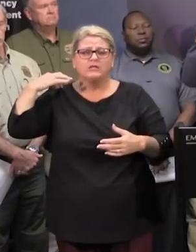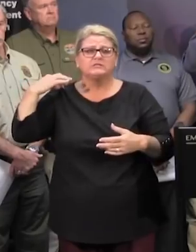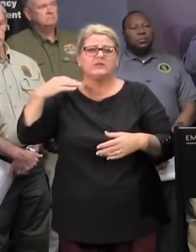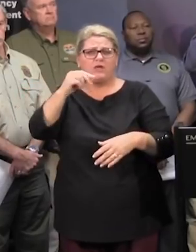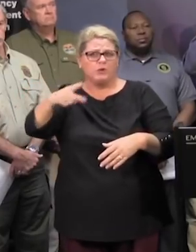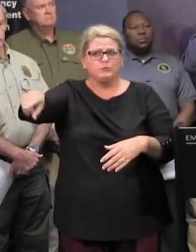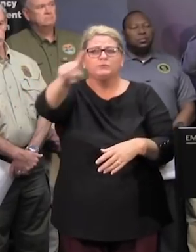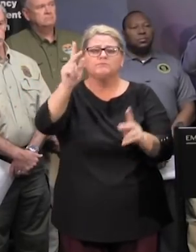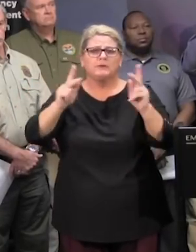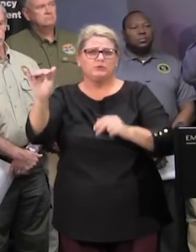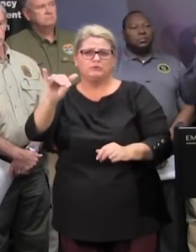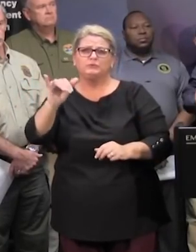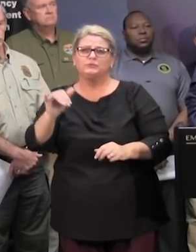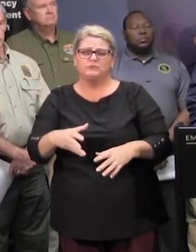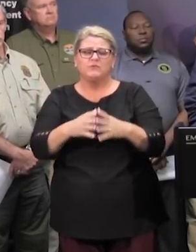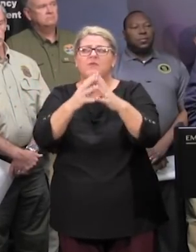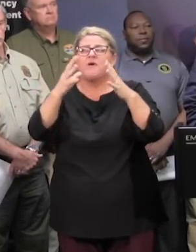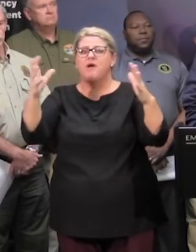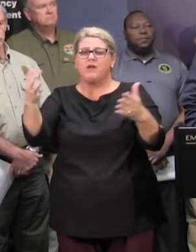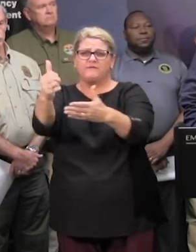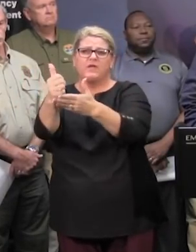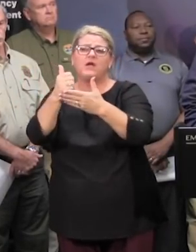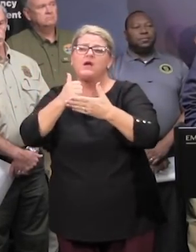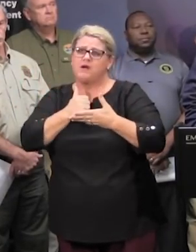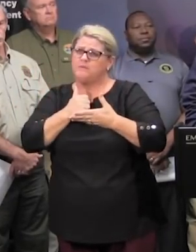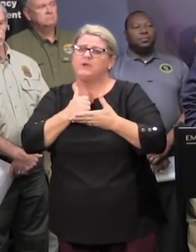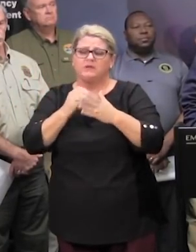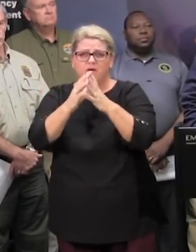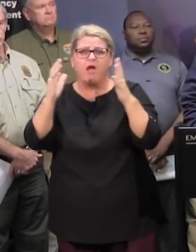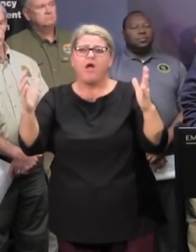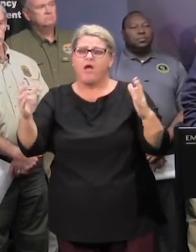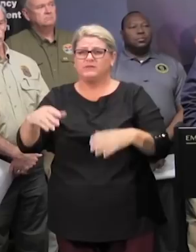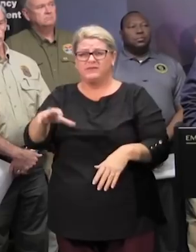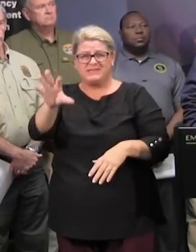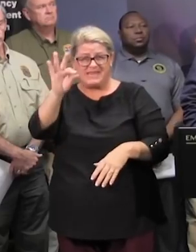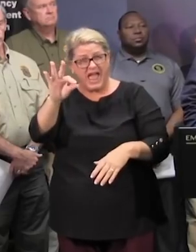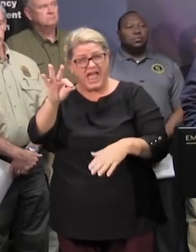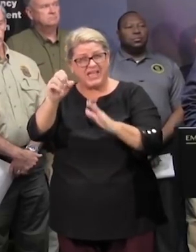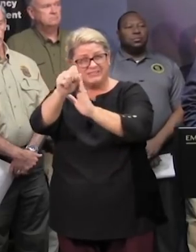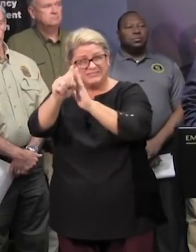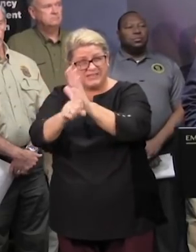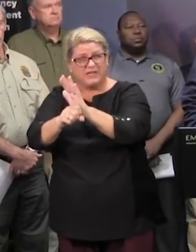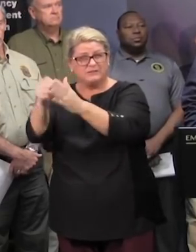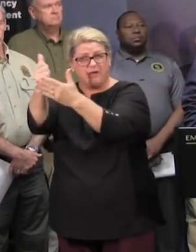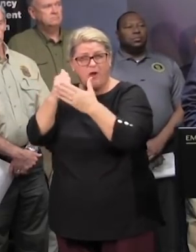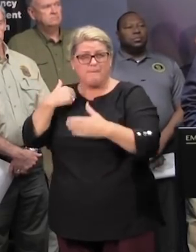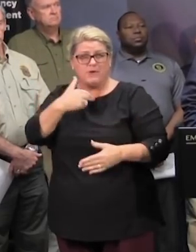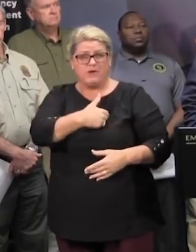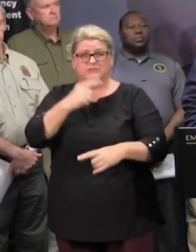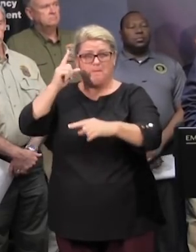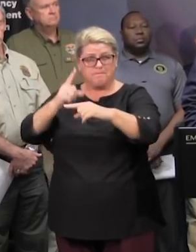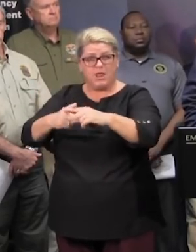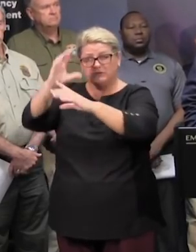themselves we've had help from nine different states as well as president